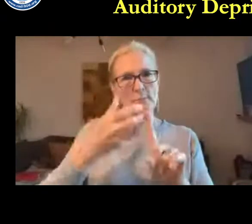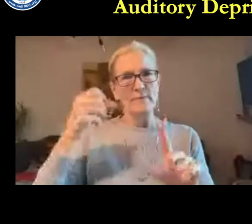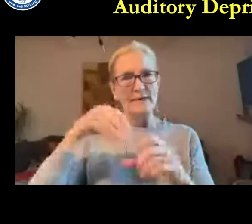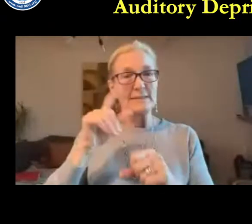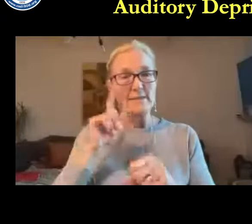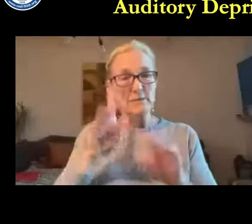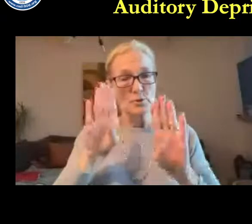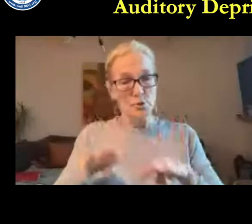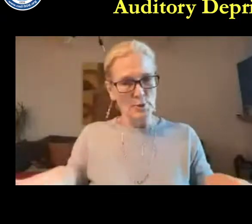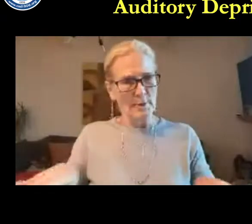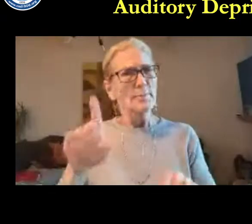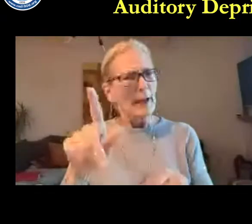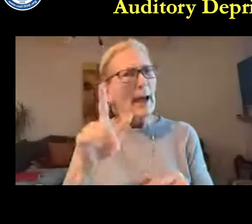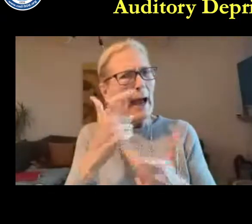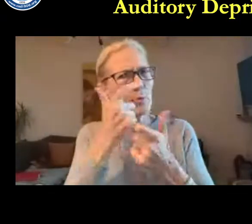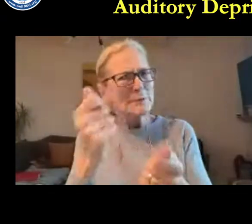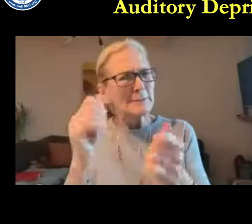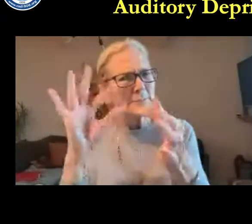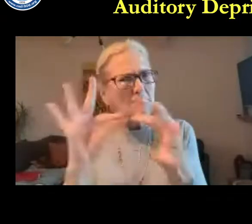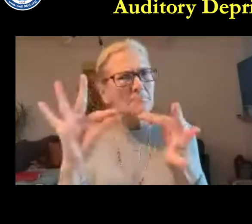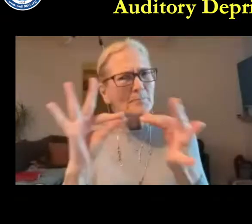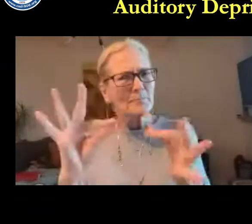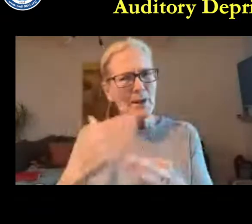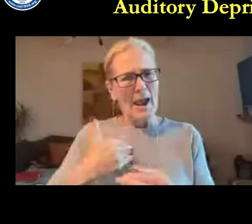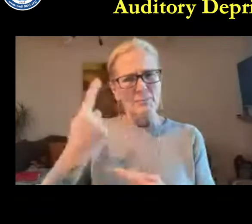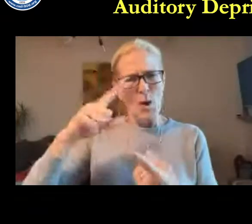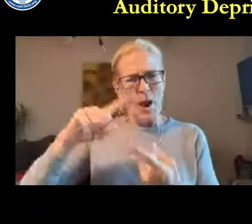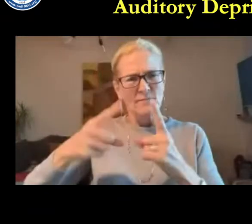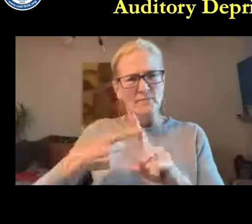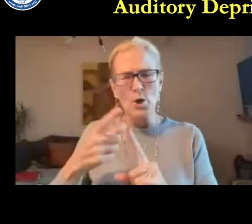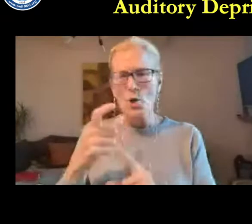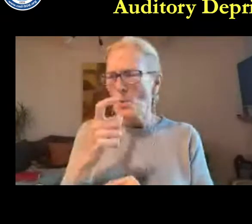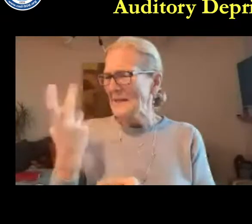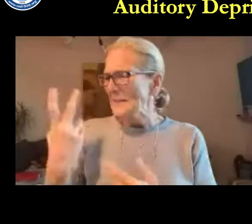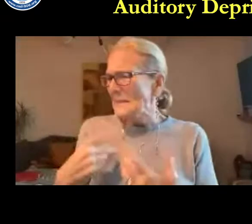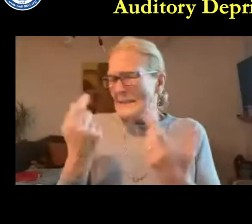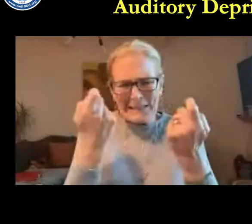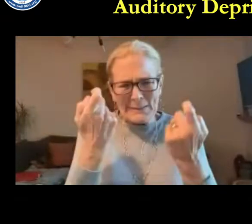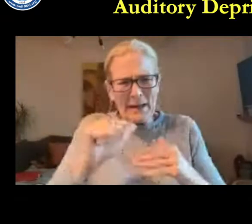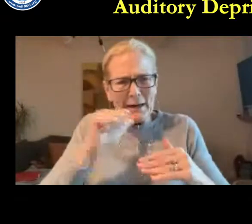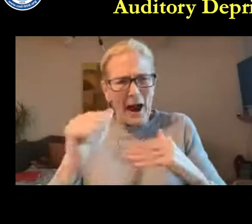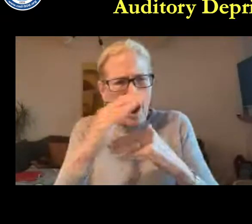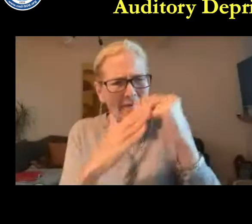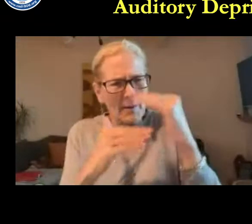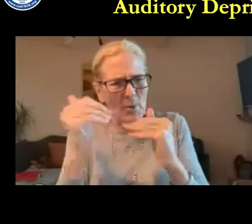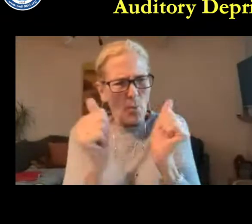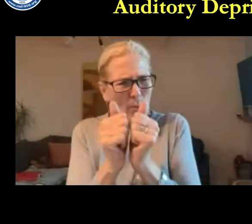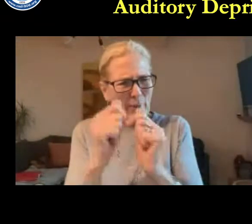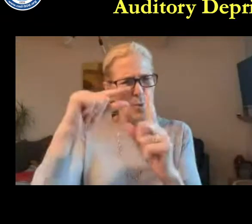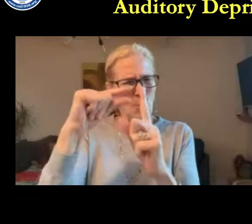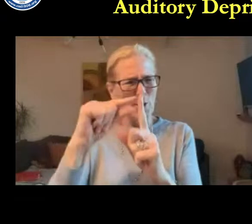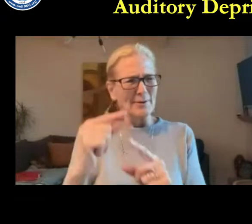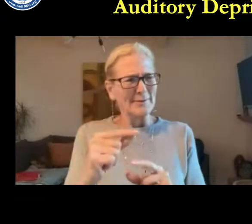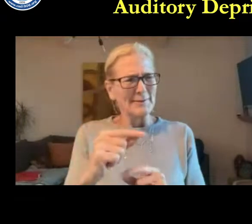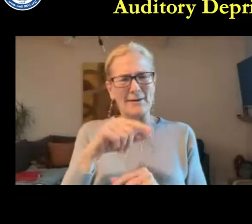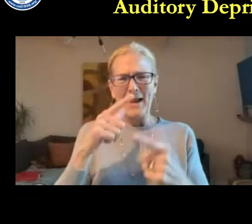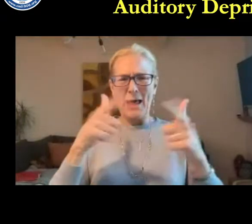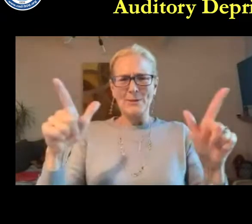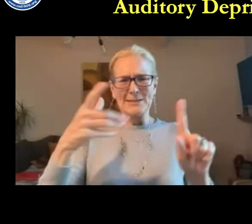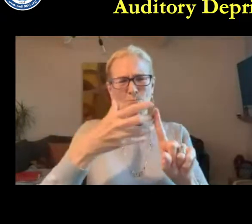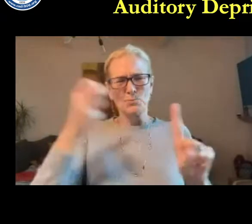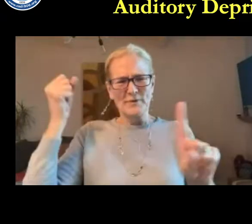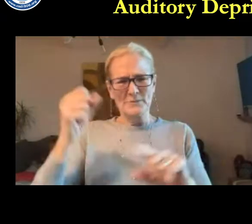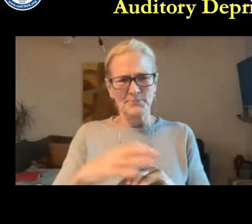deprivation is in her title. And she will talk about the concept of auditory deprivation in deaf